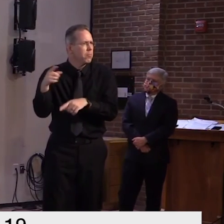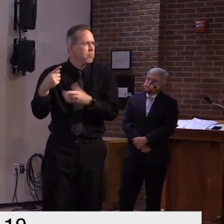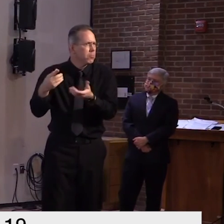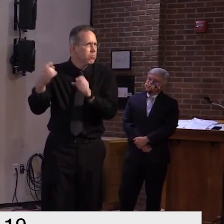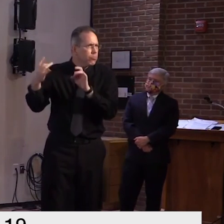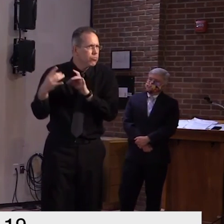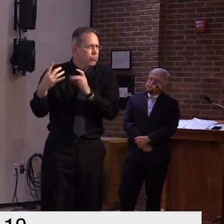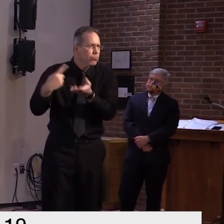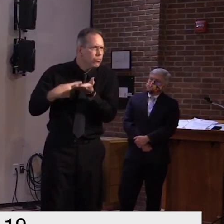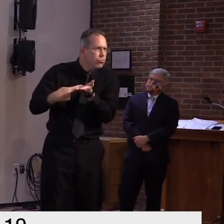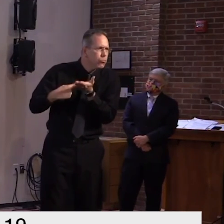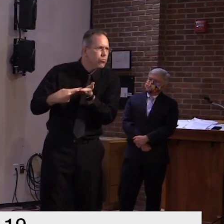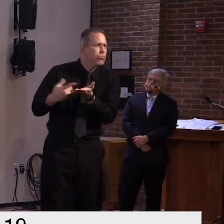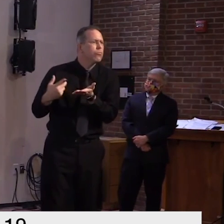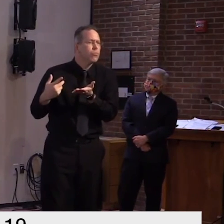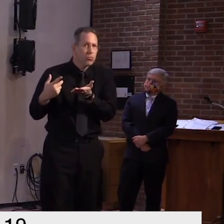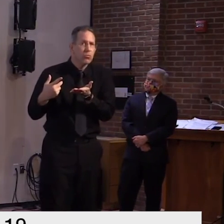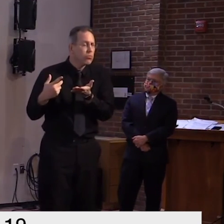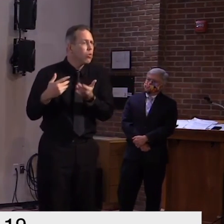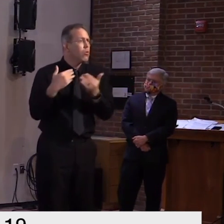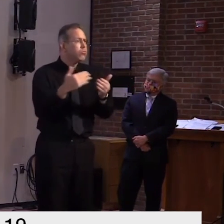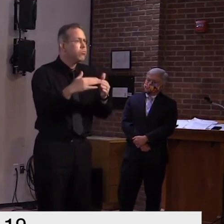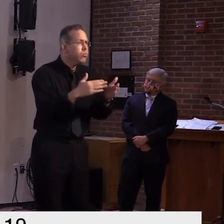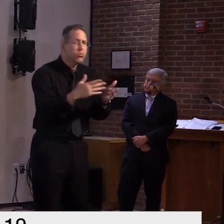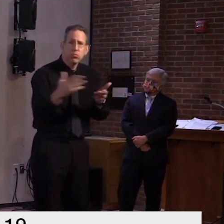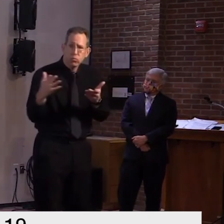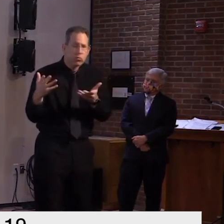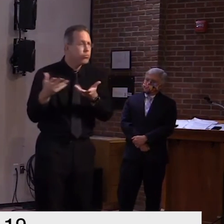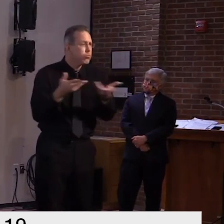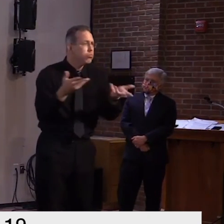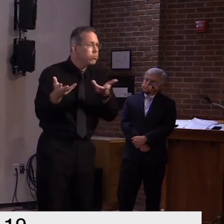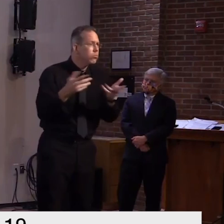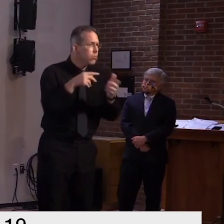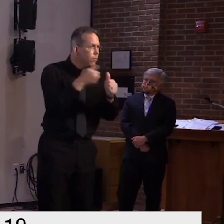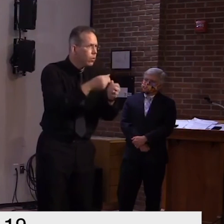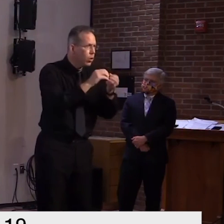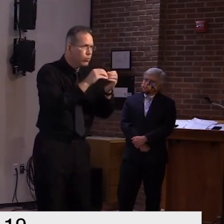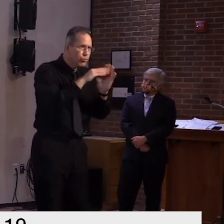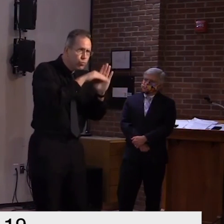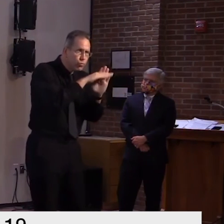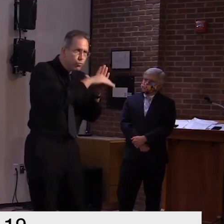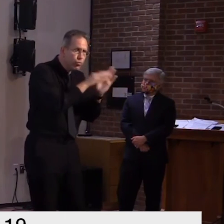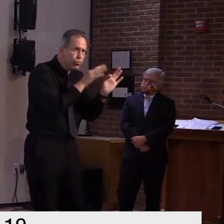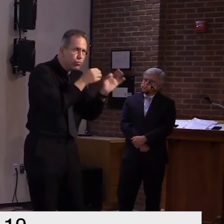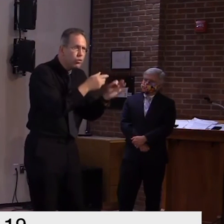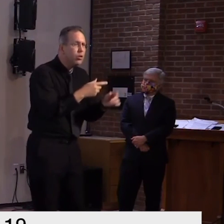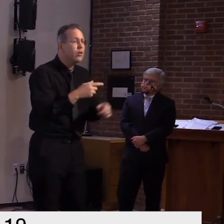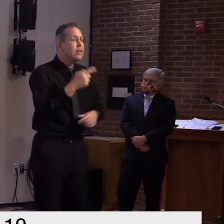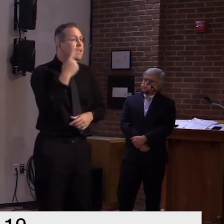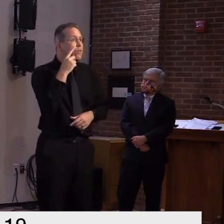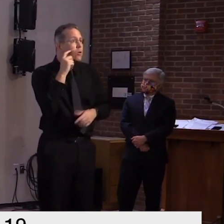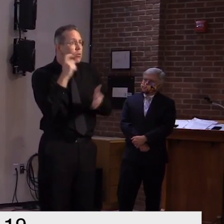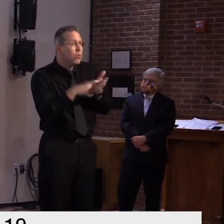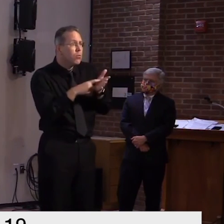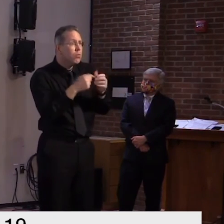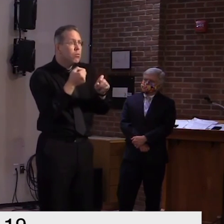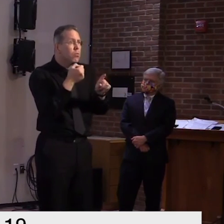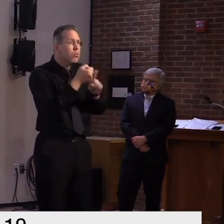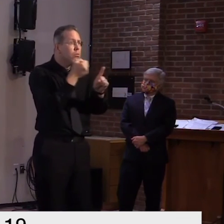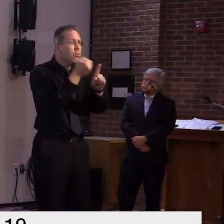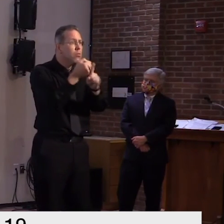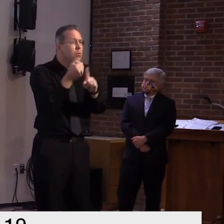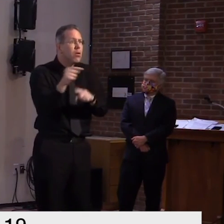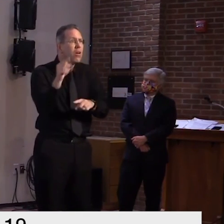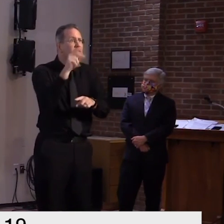had um so many uh that we were uh in a geographical dispersed uh way throughout vermont and we weren't